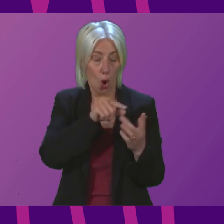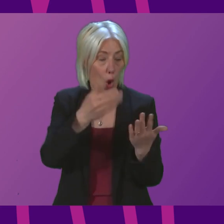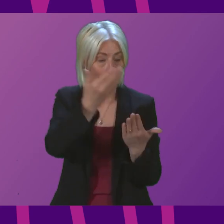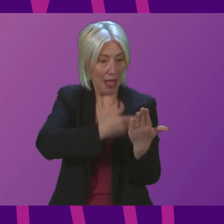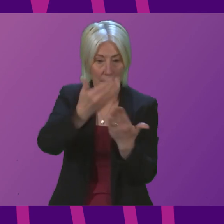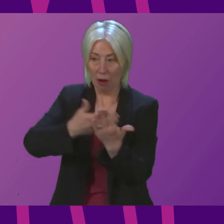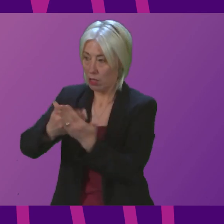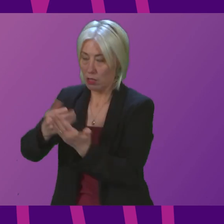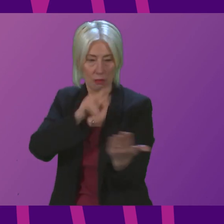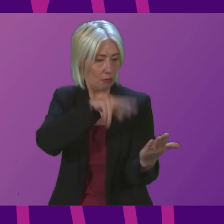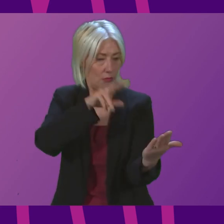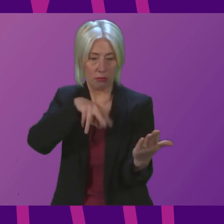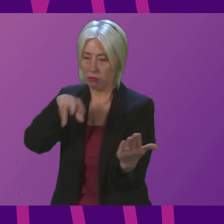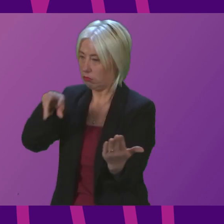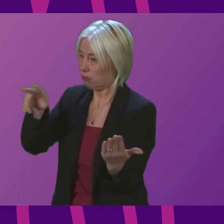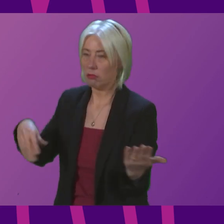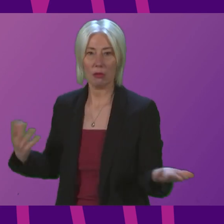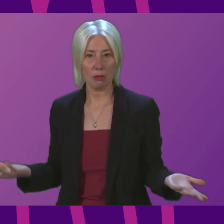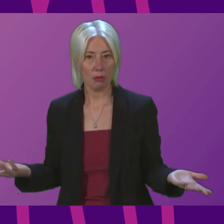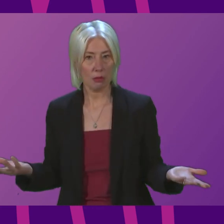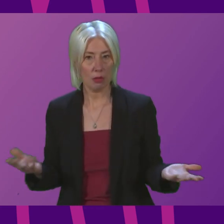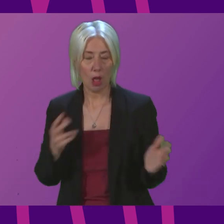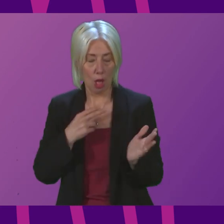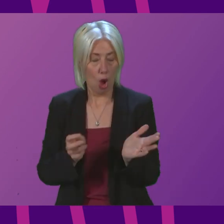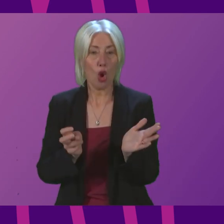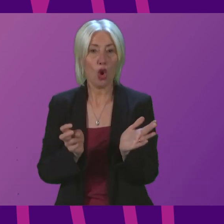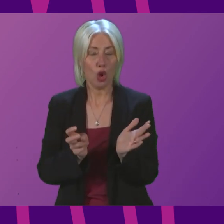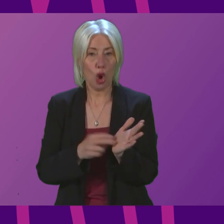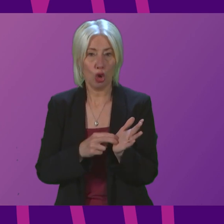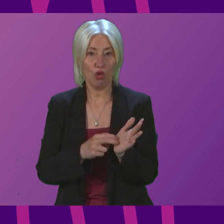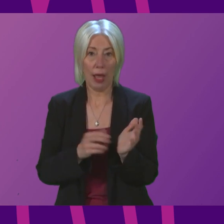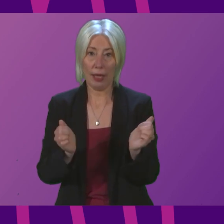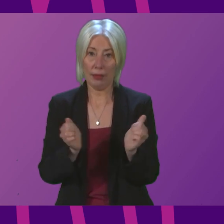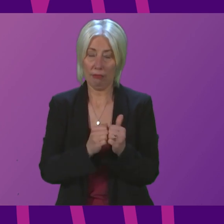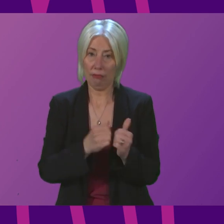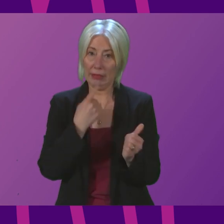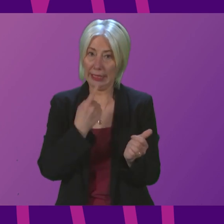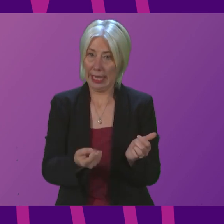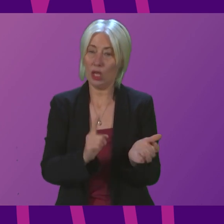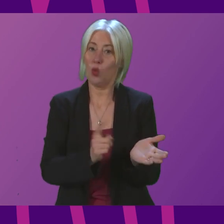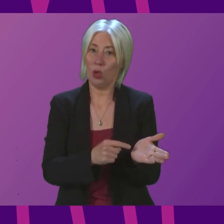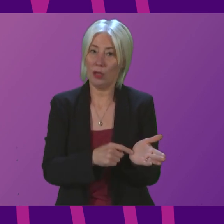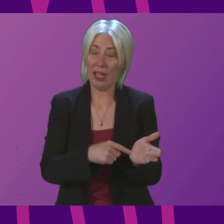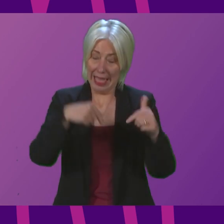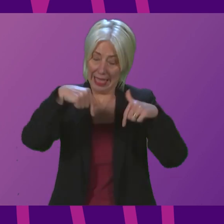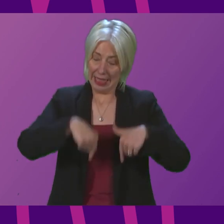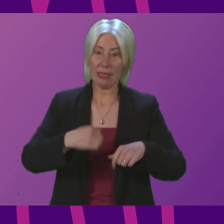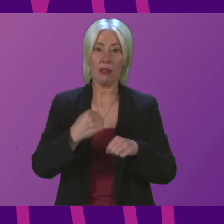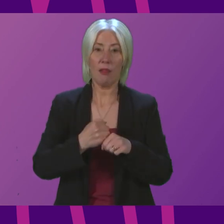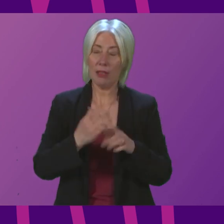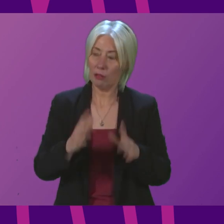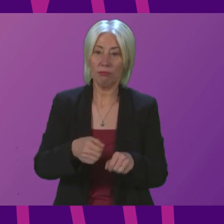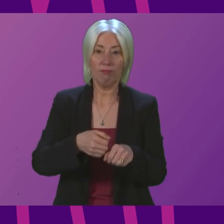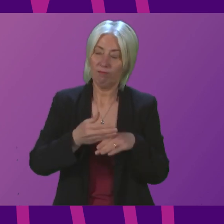papers, what this contract arrangement demonstrates is that this Government was taking actions